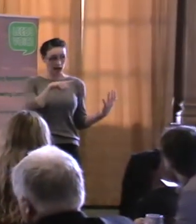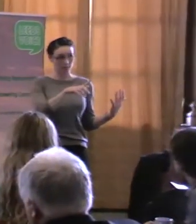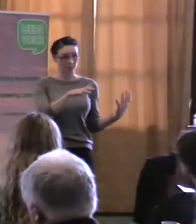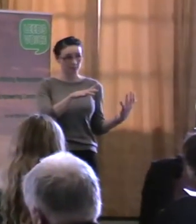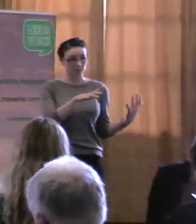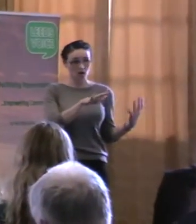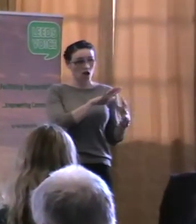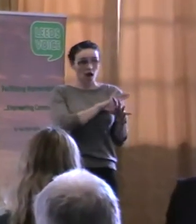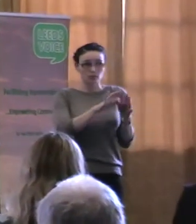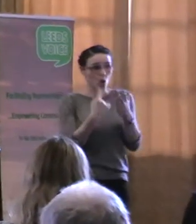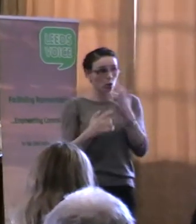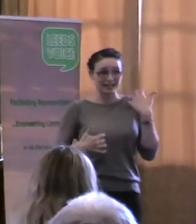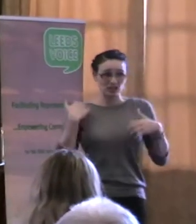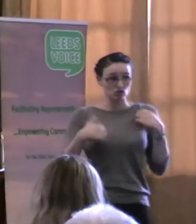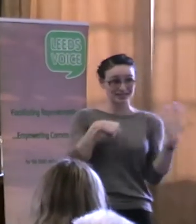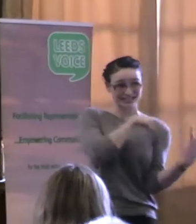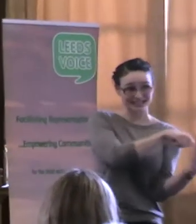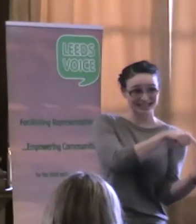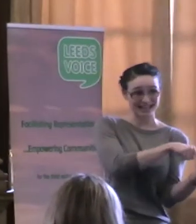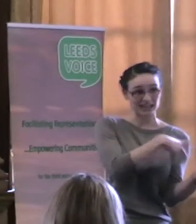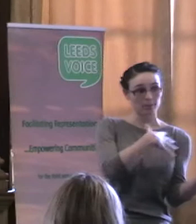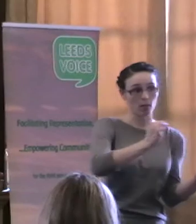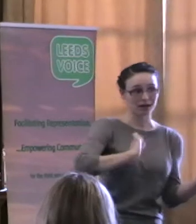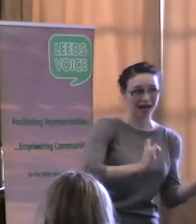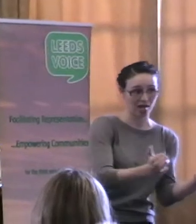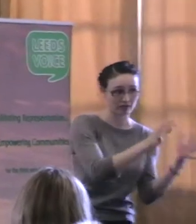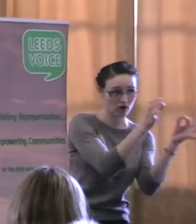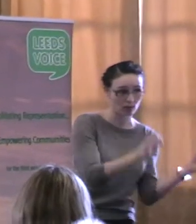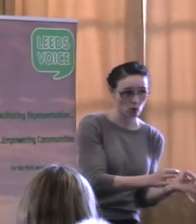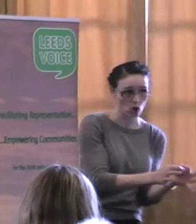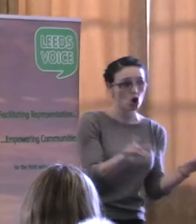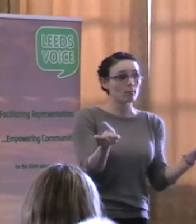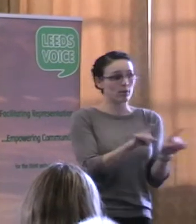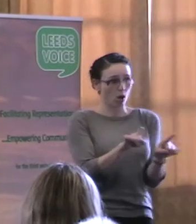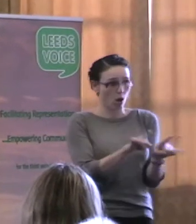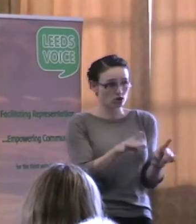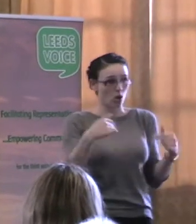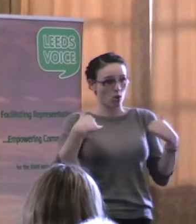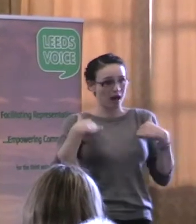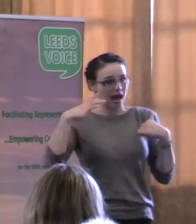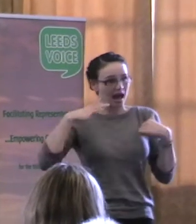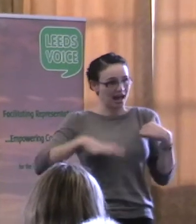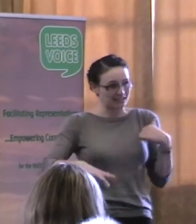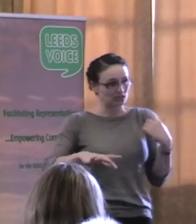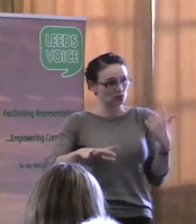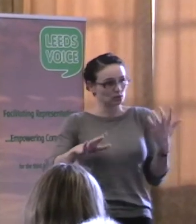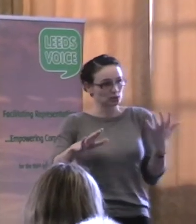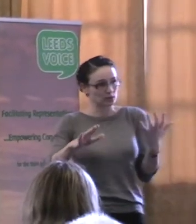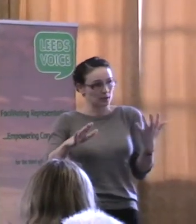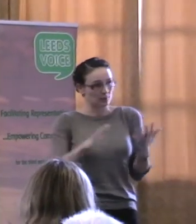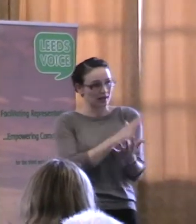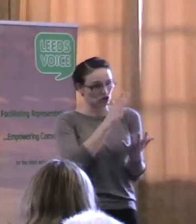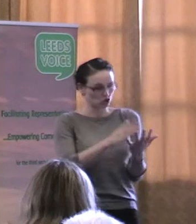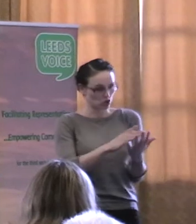delivery of the public health outcomes framework, but also I need to ensure that the NHS and health and social care can deliver in terms of